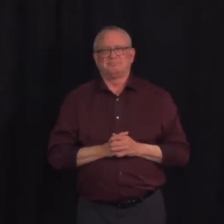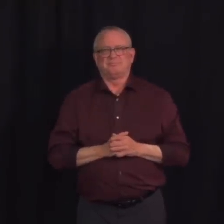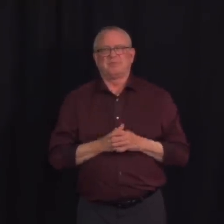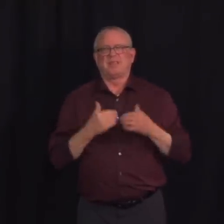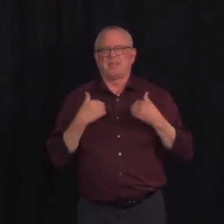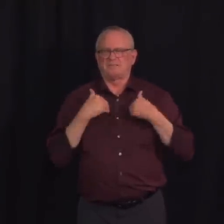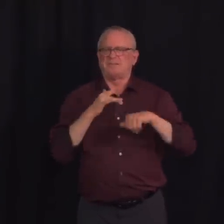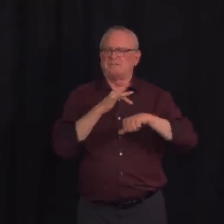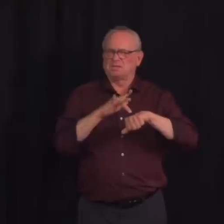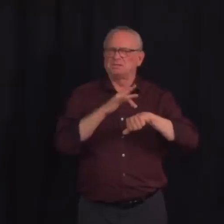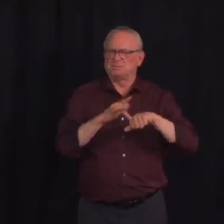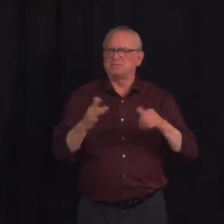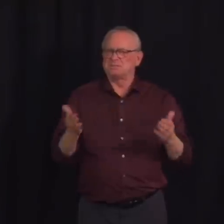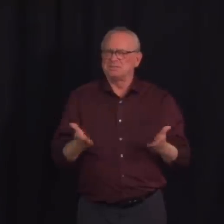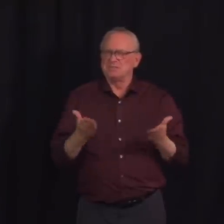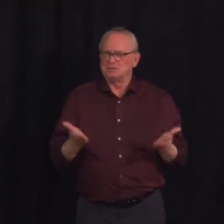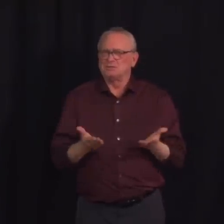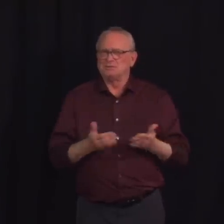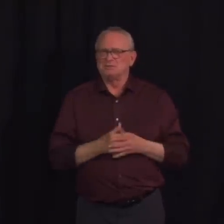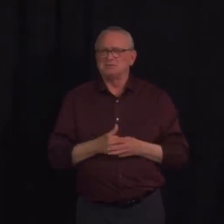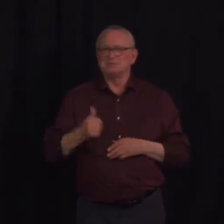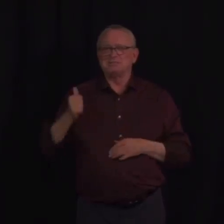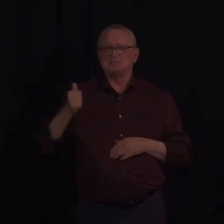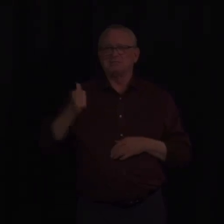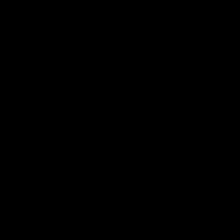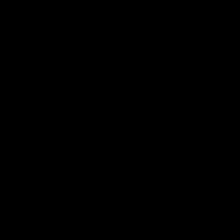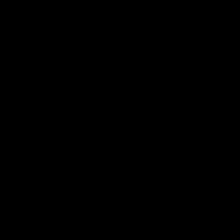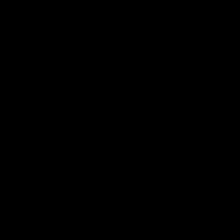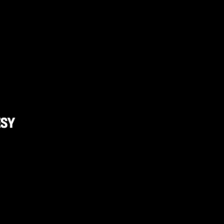of Canada assessed that, I wouldn't be able to comment on.